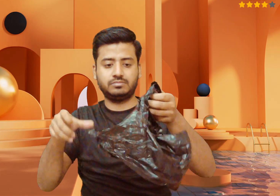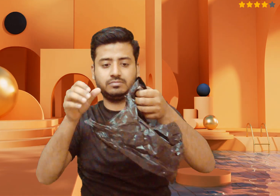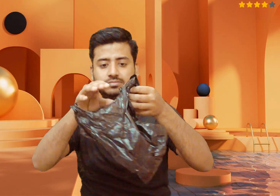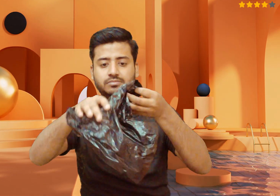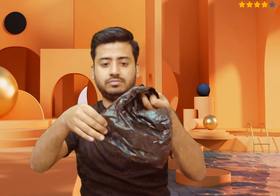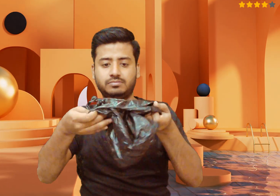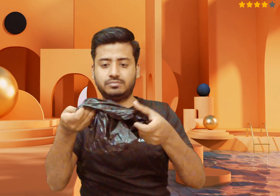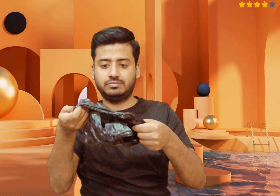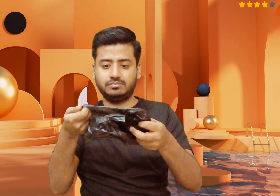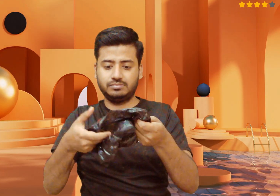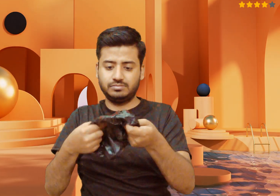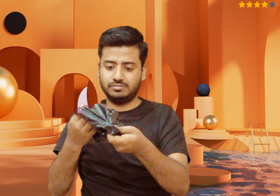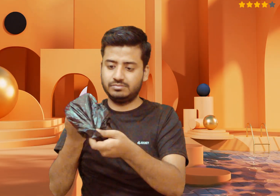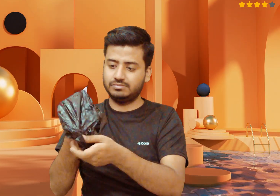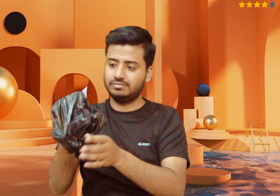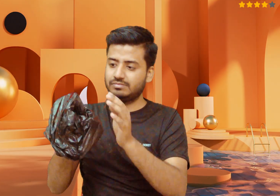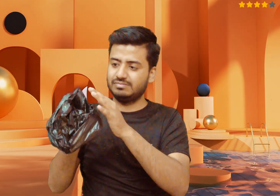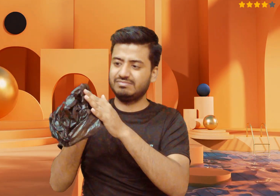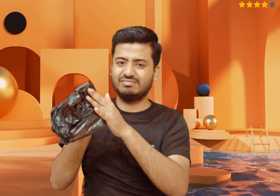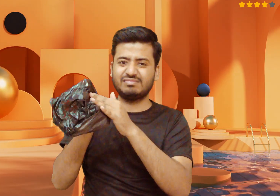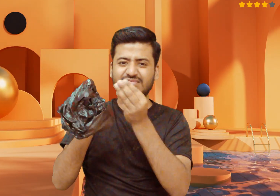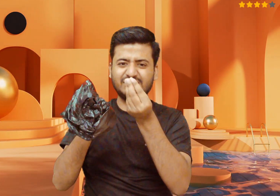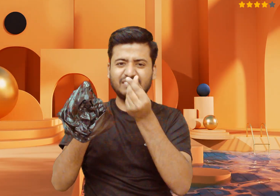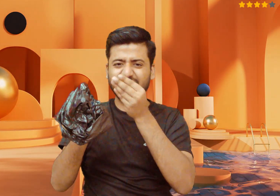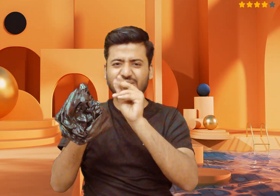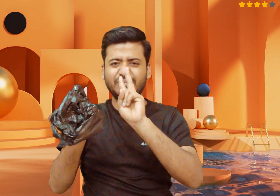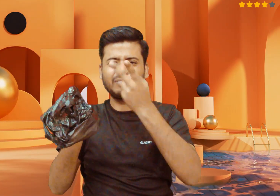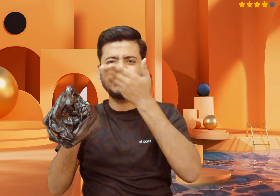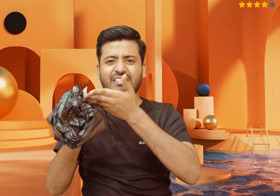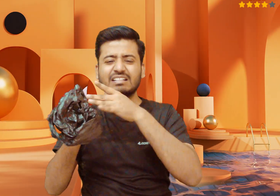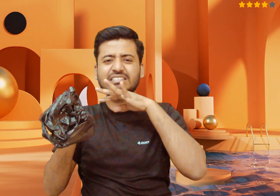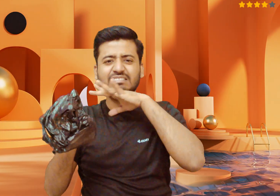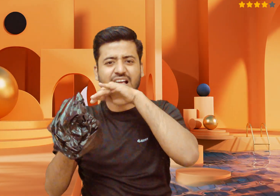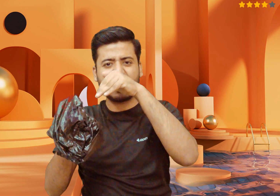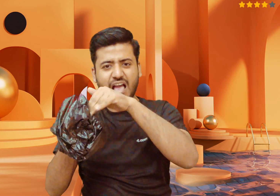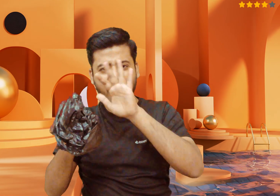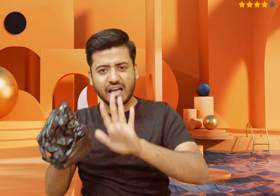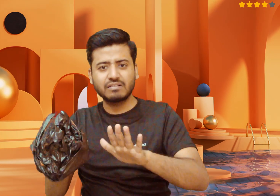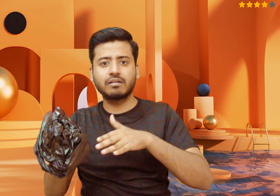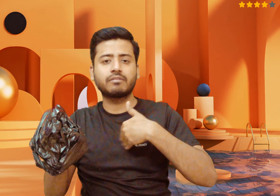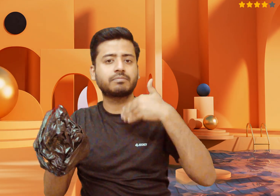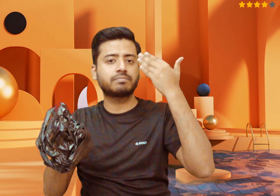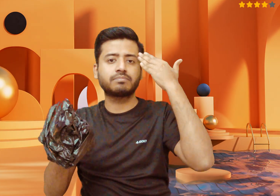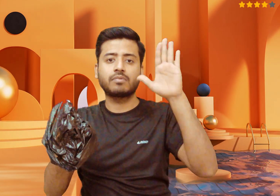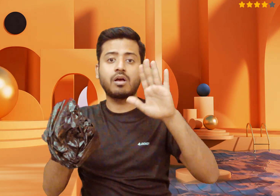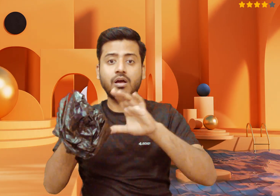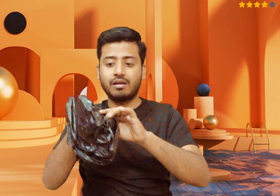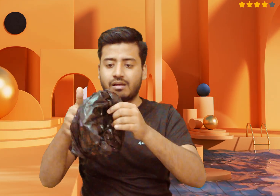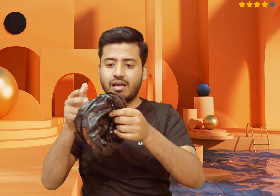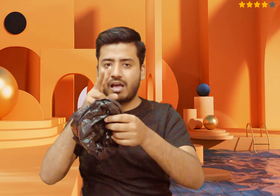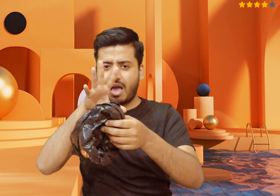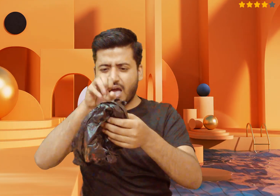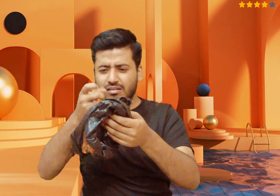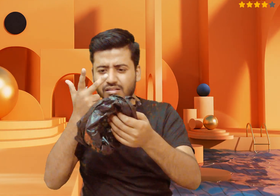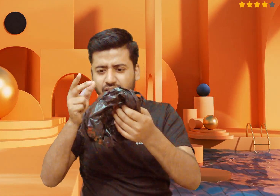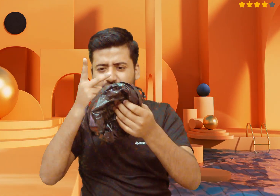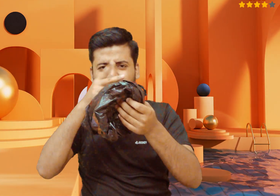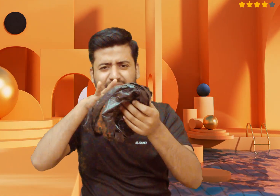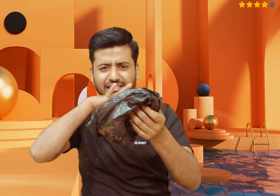bodies, posing potential health risks. Climate change. Climate production of plastic bags contributes to greenhouse gas emissions